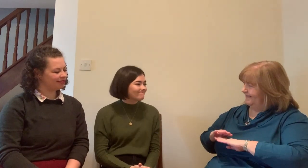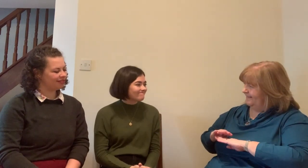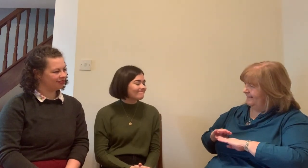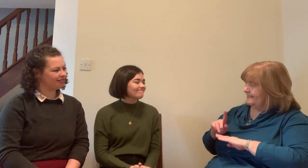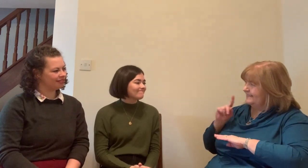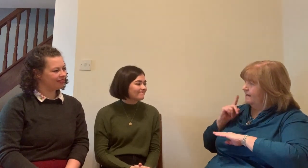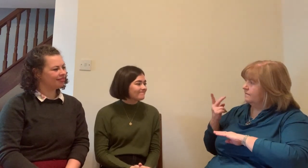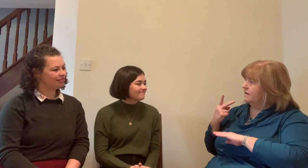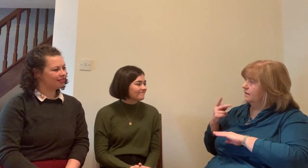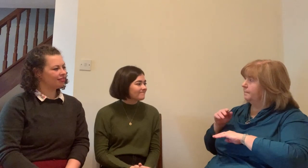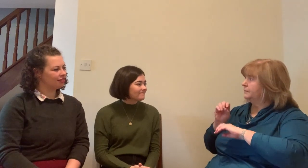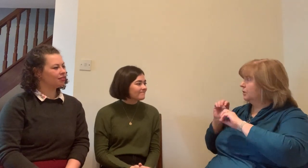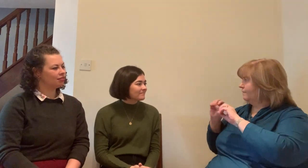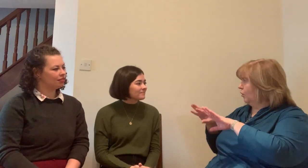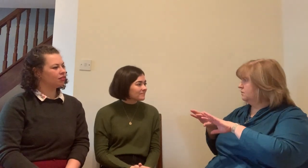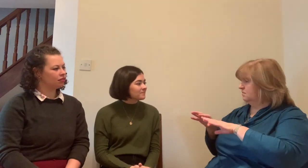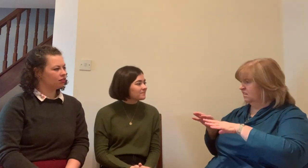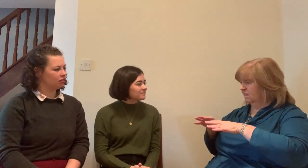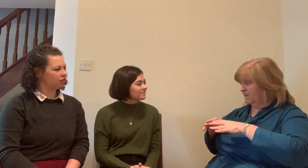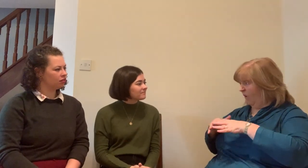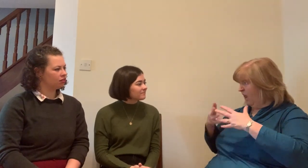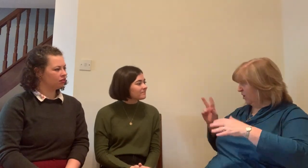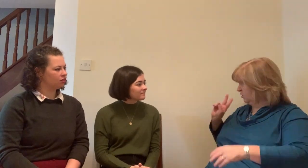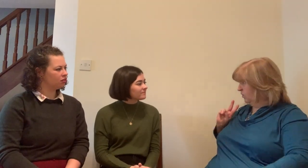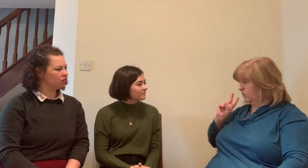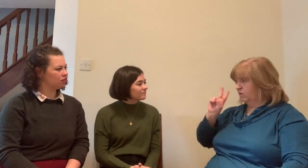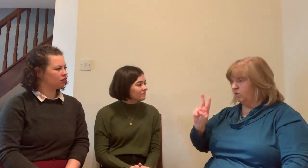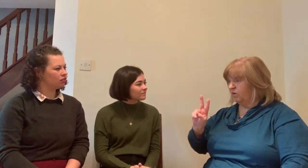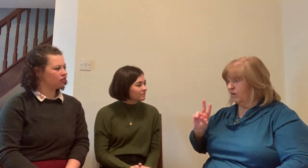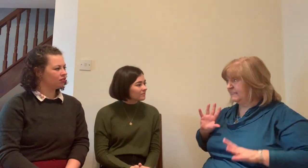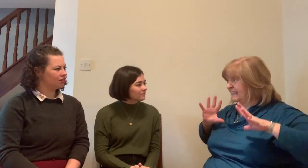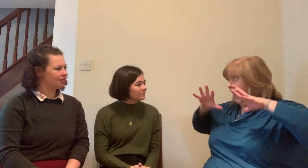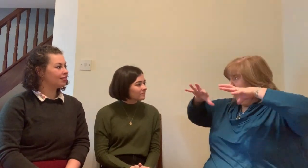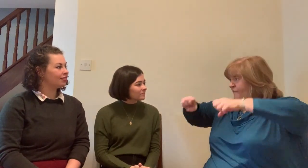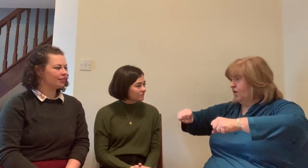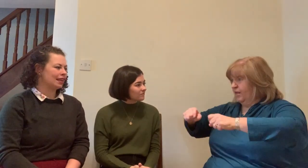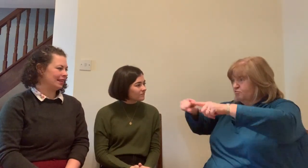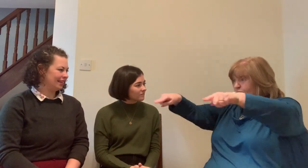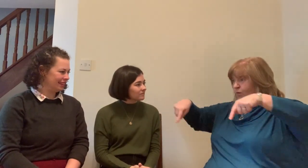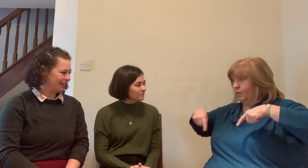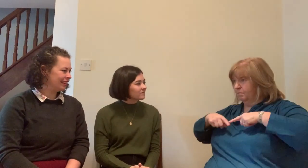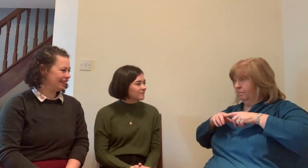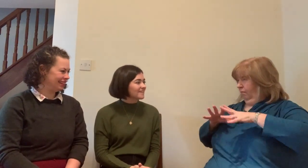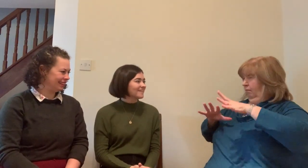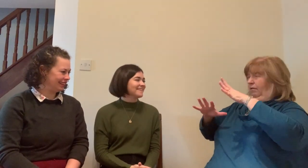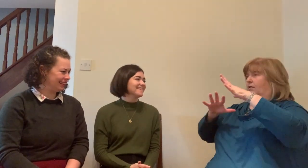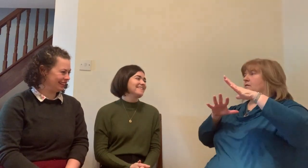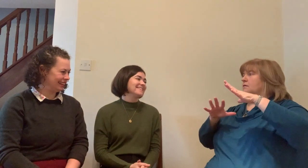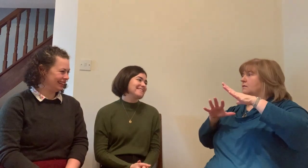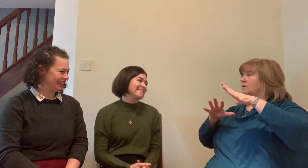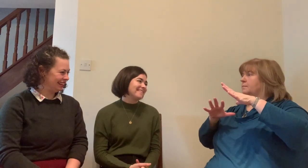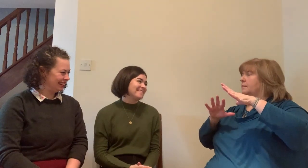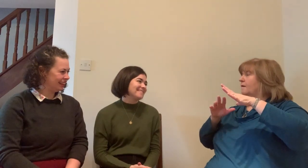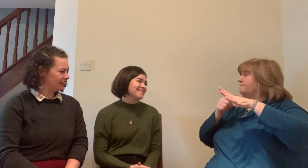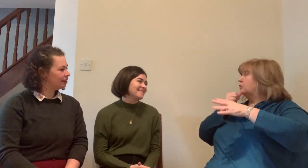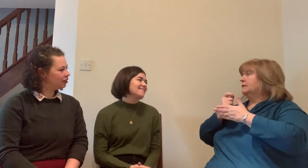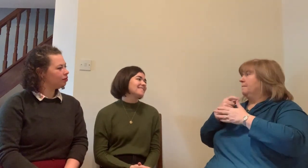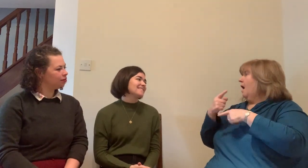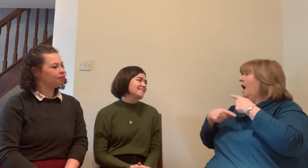whoever it is that you're working with decide to just jump out in front and take the lead that's where communication breaks down. there's no relationship